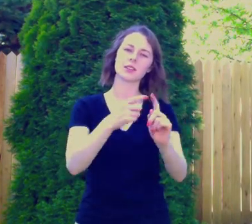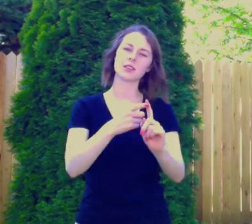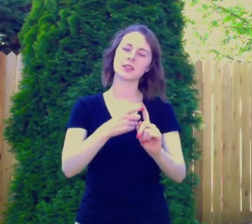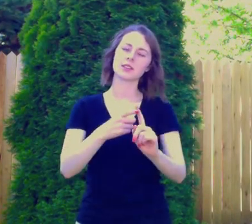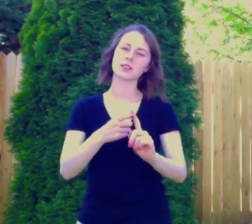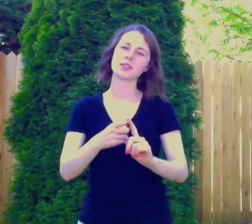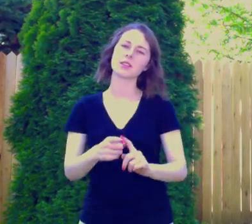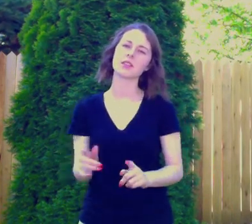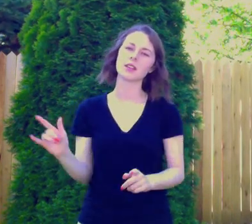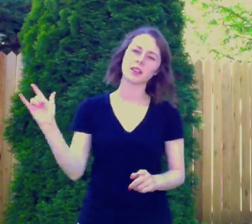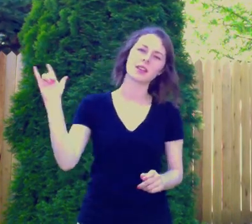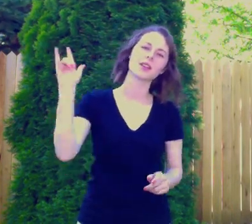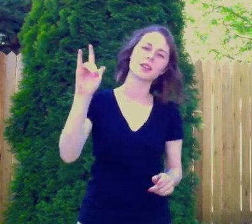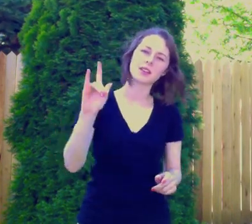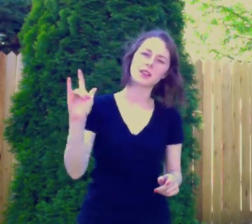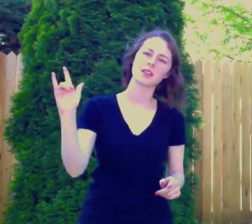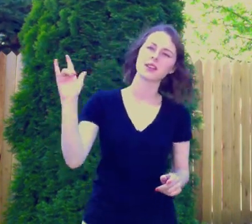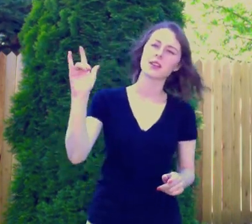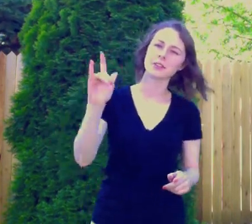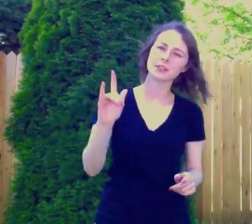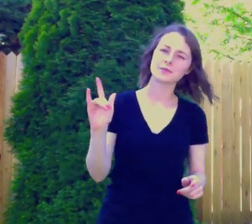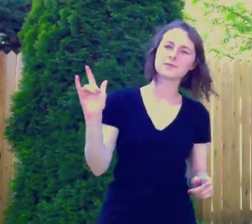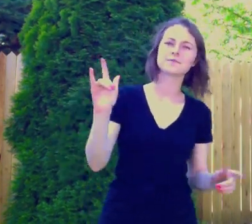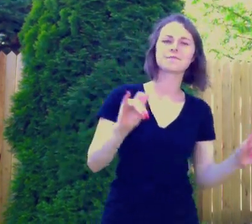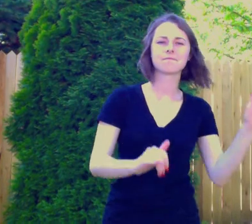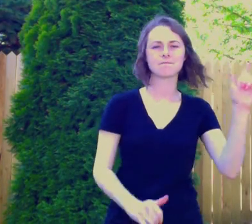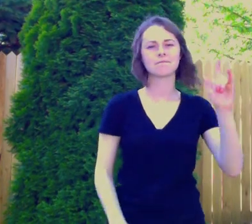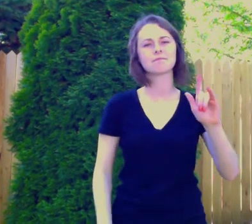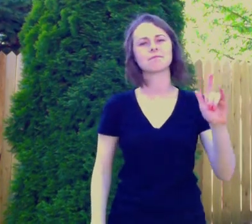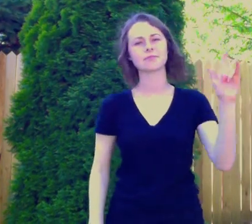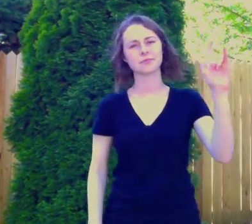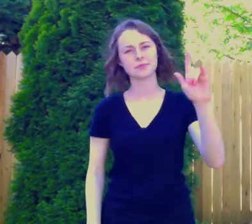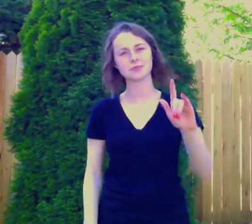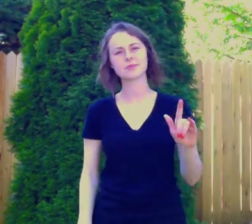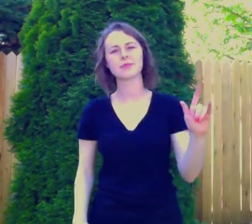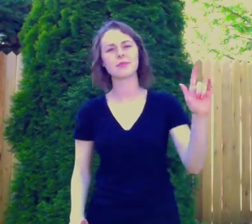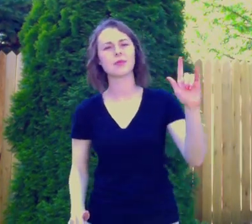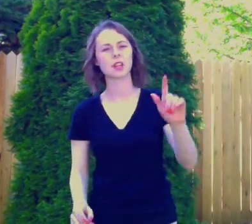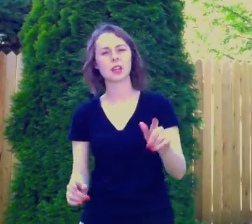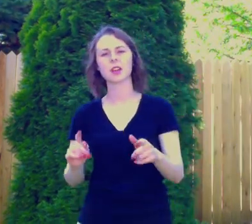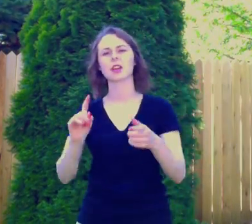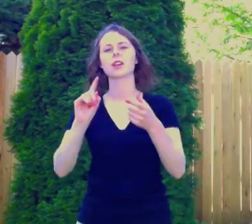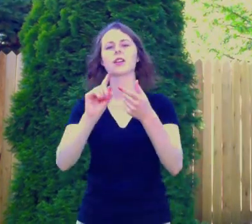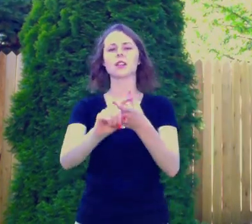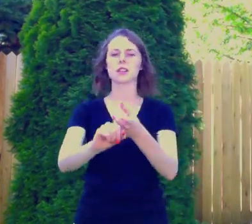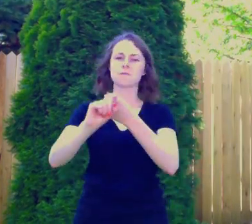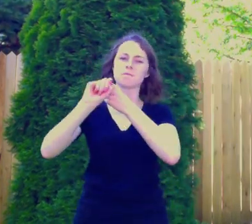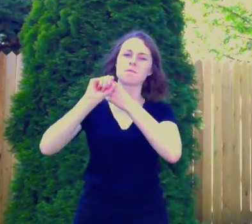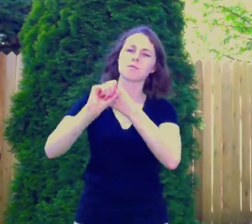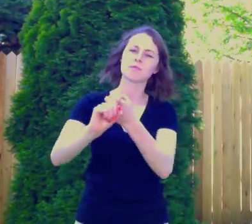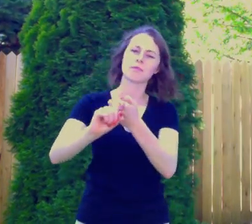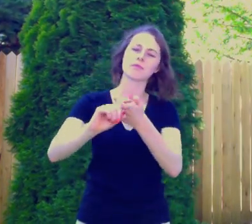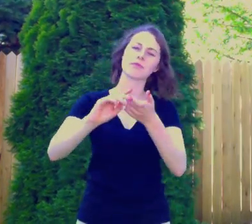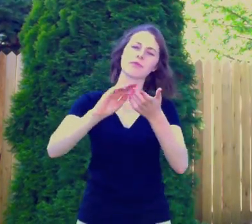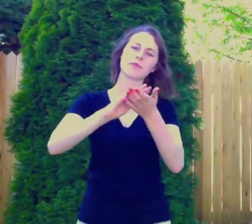that our poor hearts crave Please don't keep them